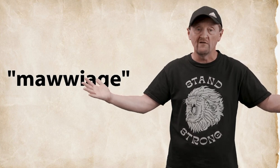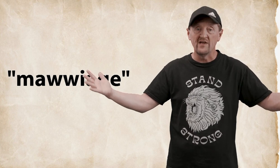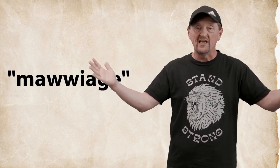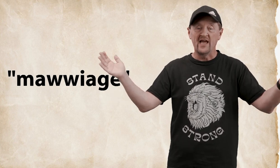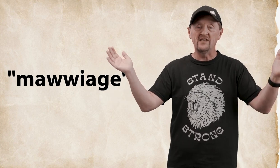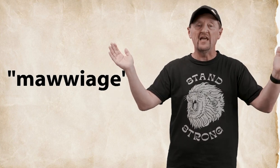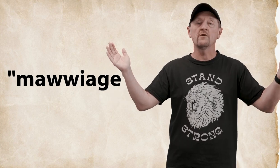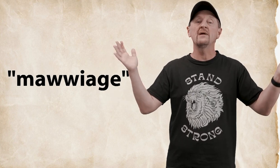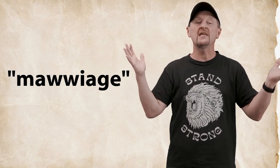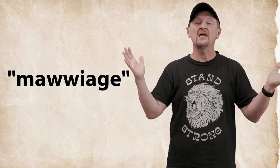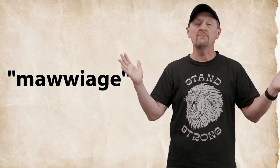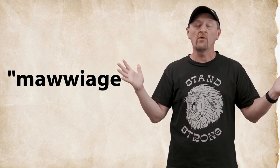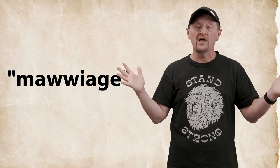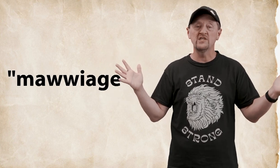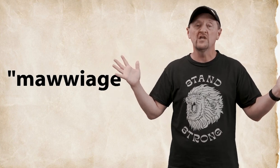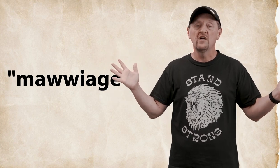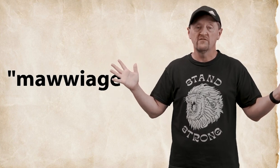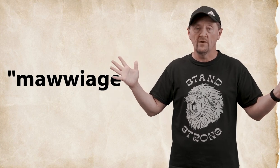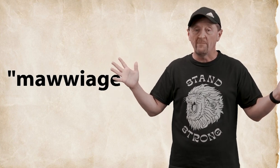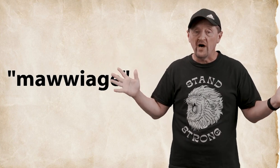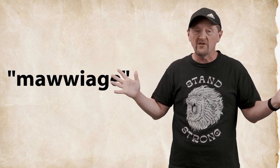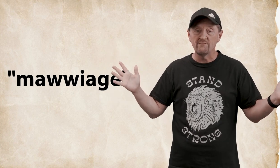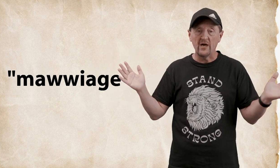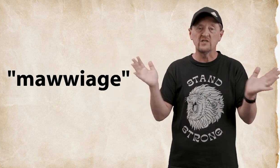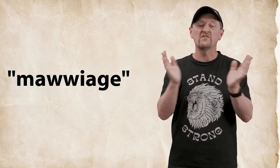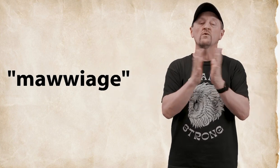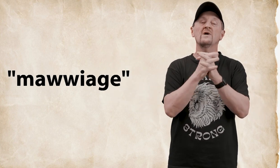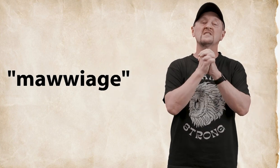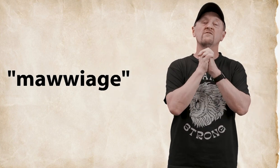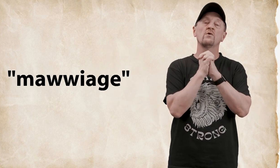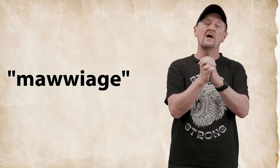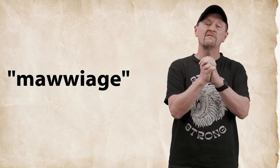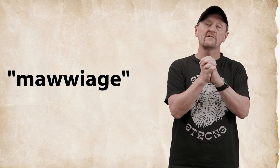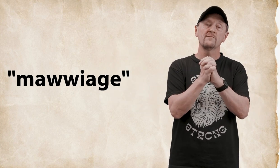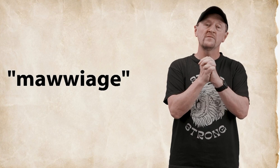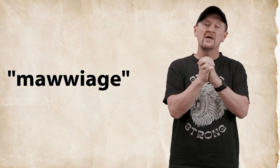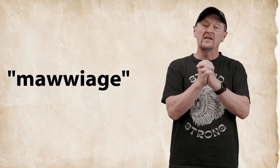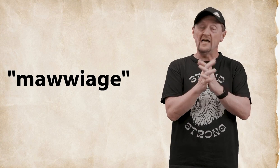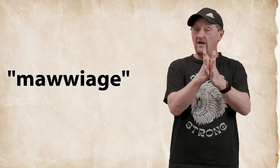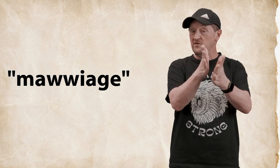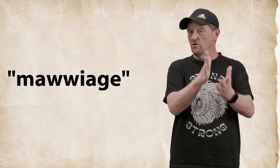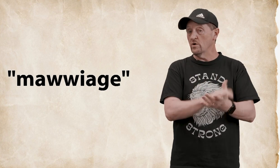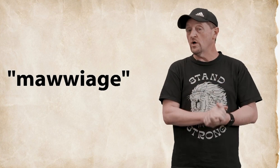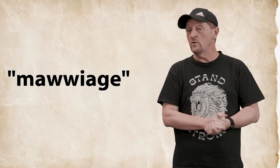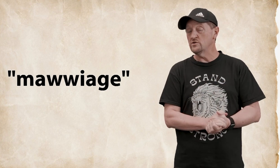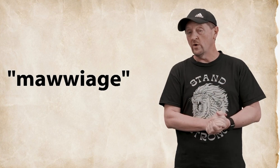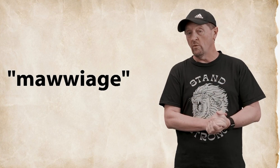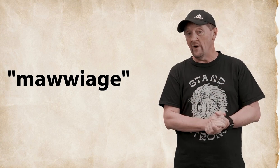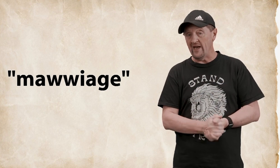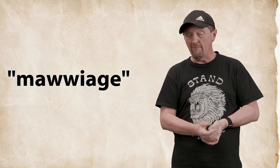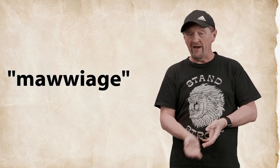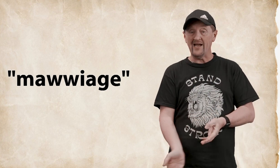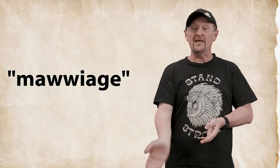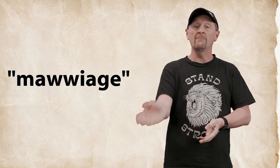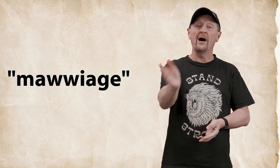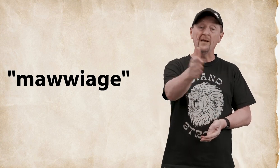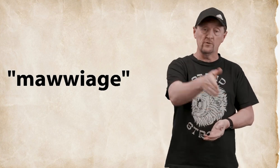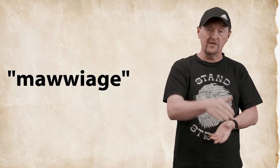and they are making a pledge for a bond of marriage for the rest of their life now if you were going to a wedding back in Bible days